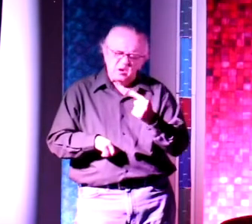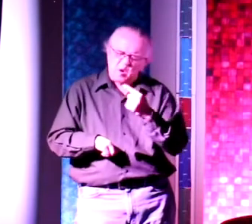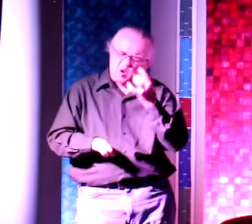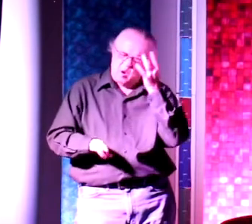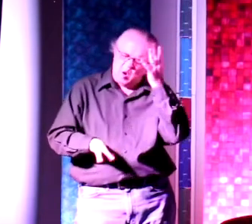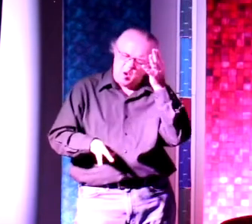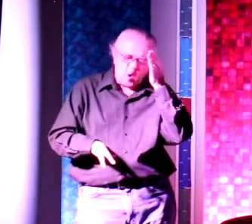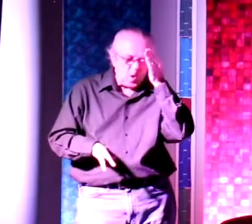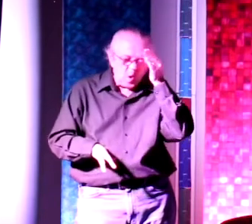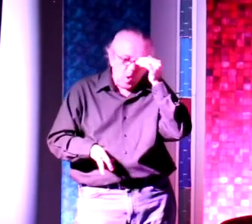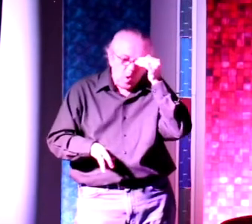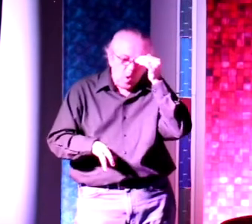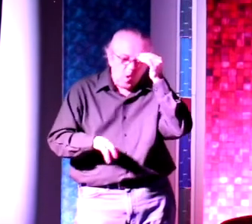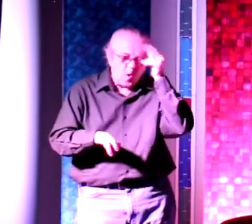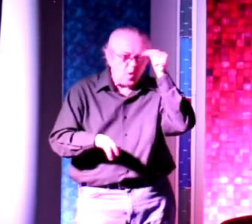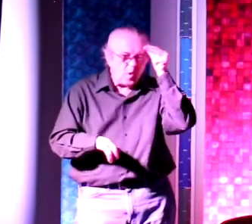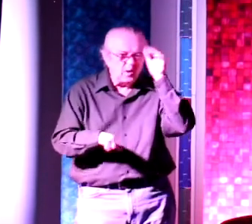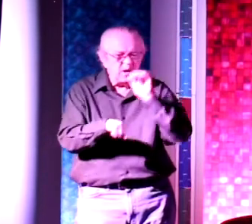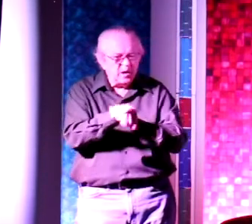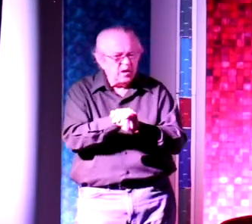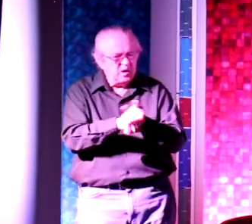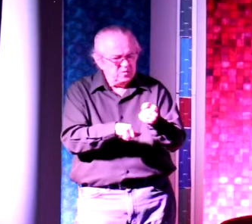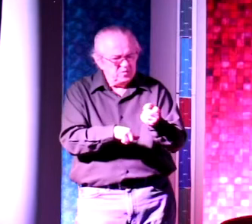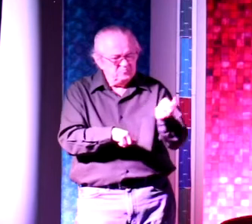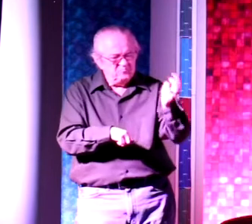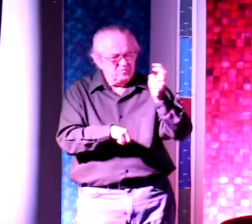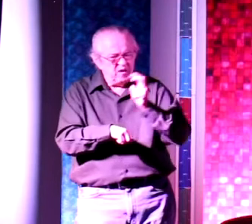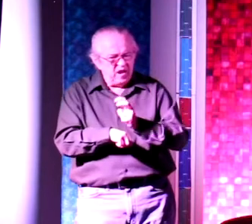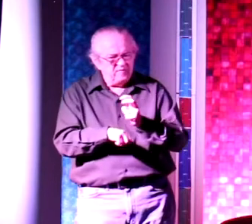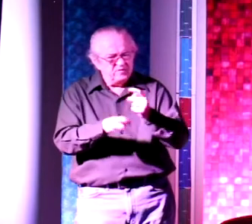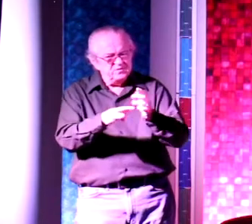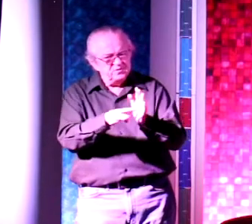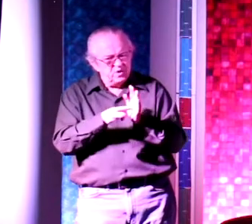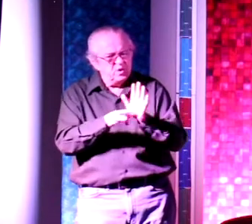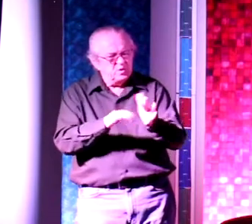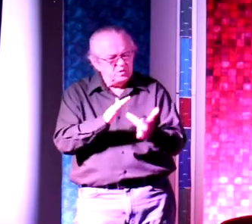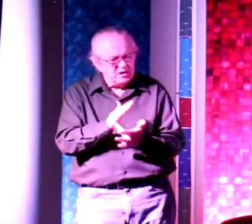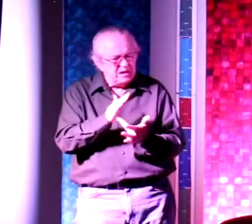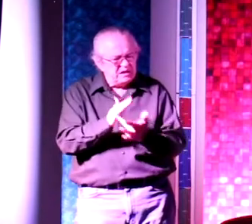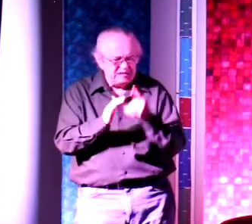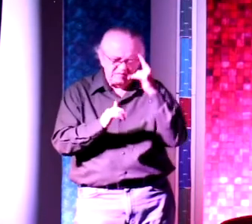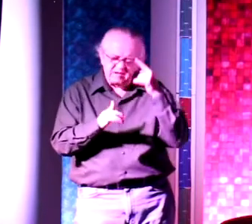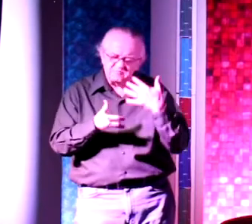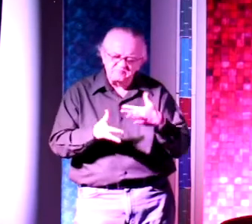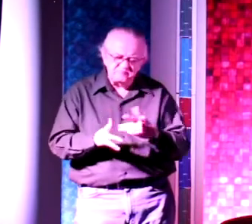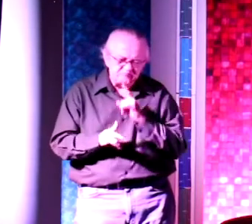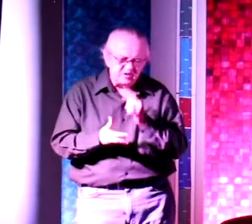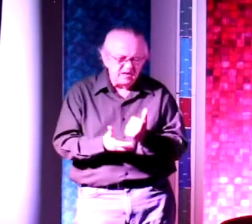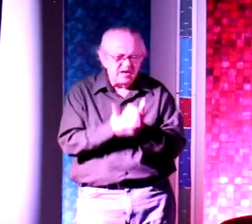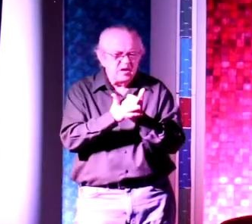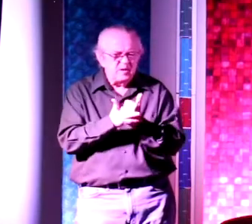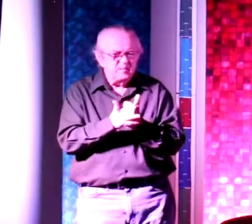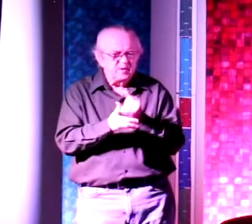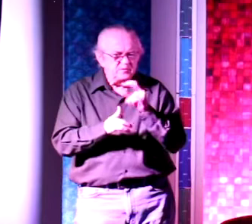over in England. You need to come and show us what your technique is all about. Because I think that might really help us. And so John took